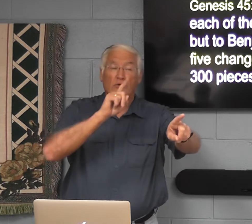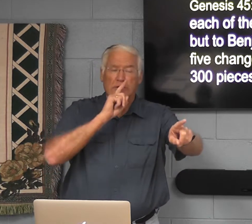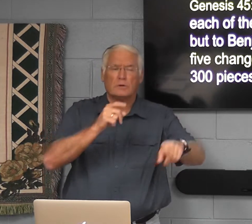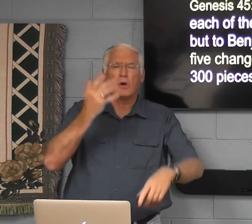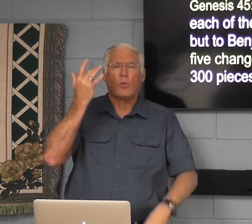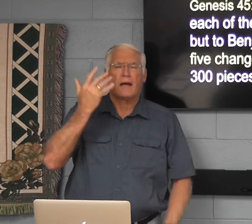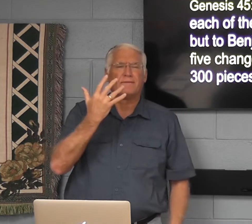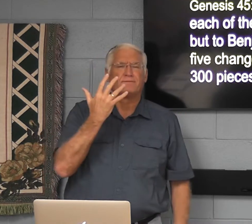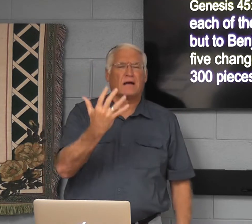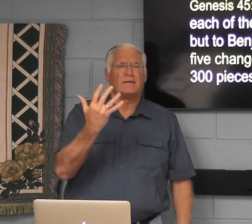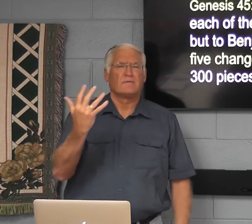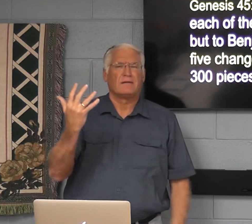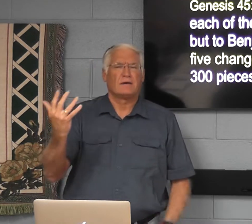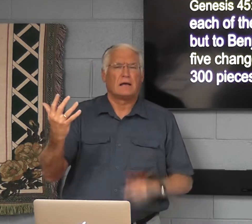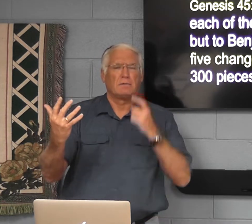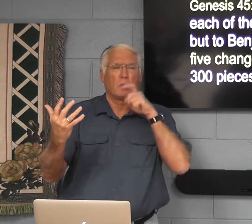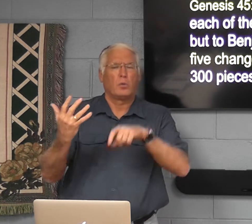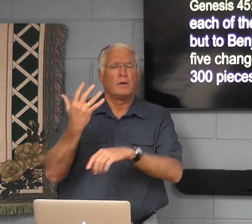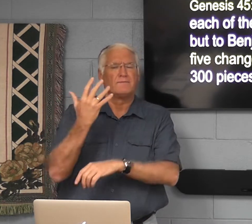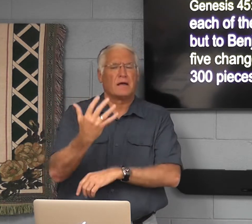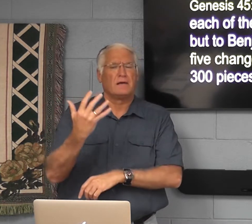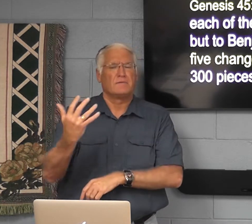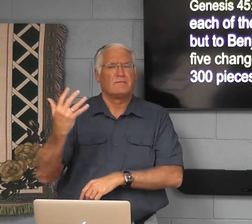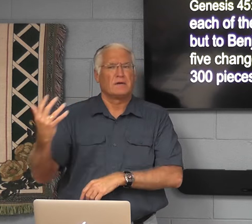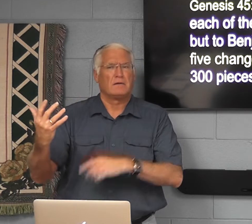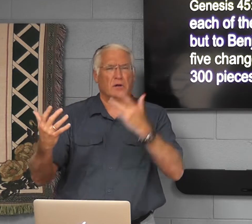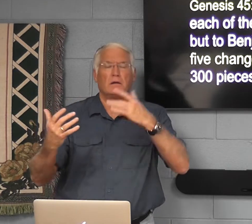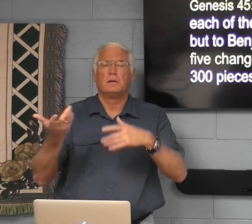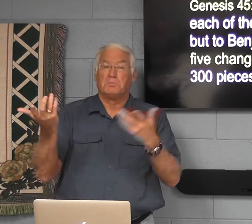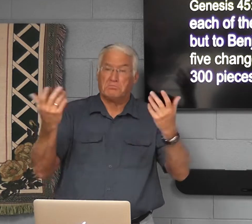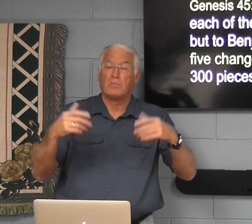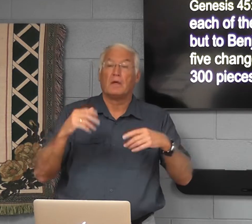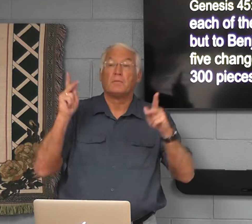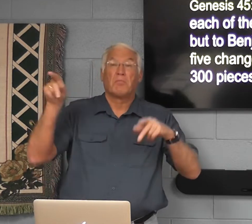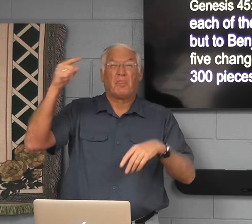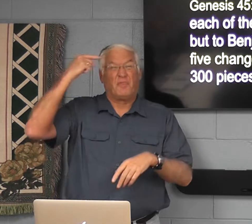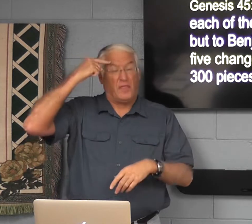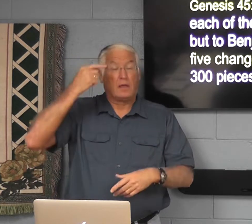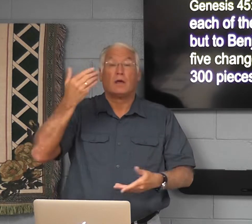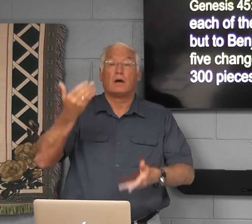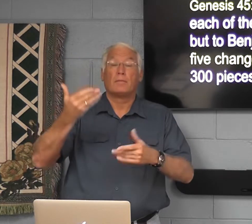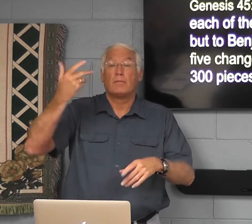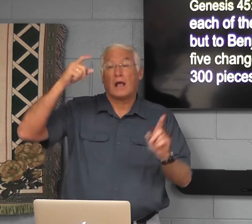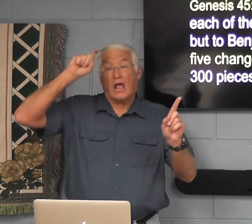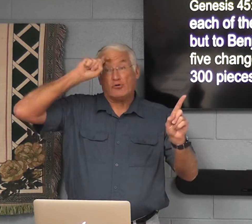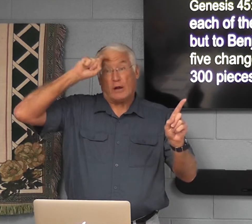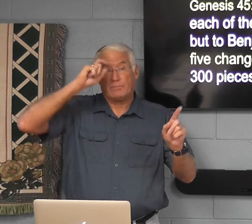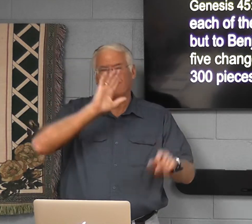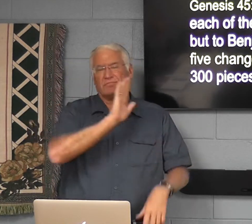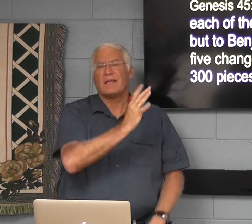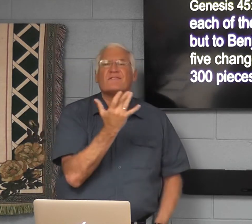You question isn't really, why are we focused in on the number five? People think